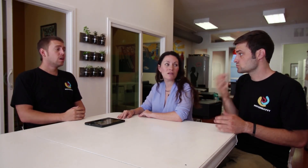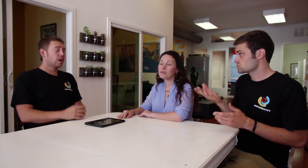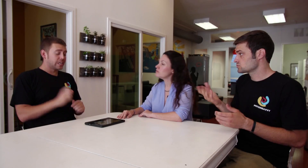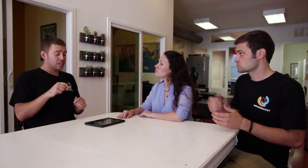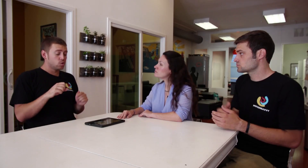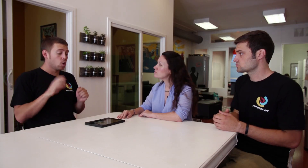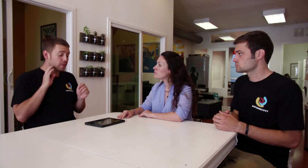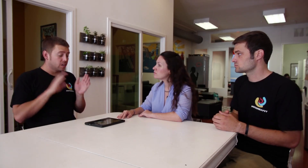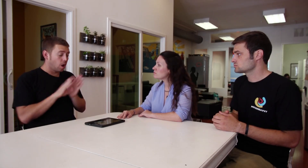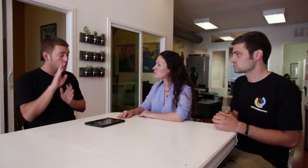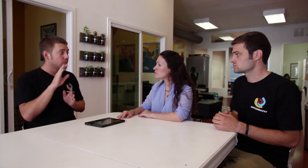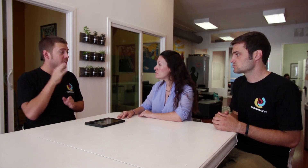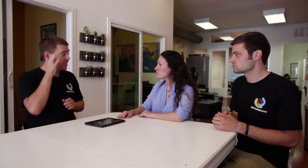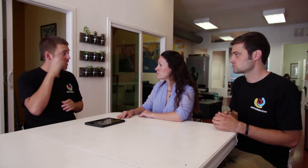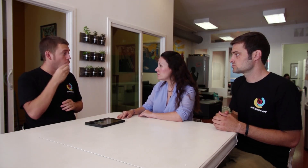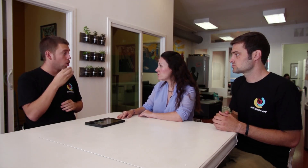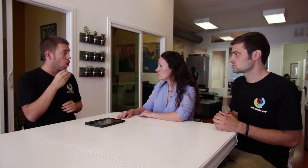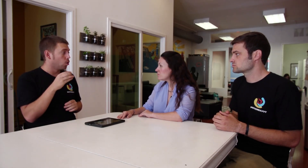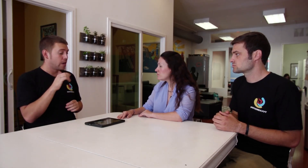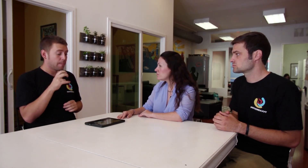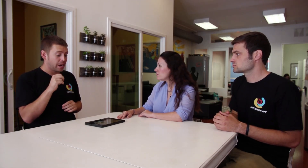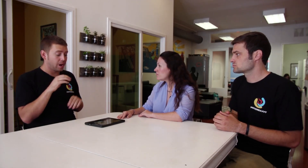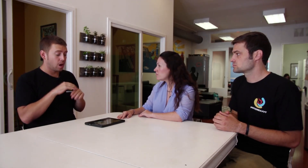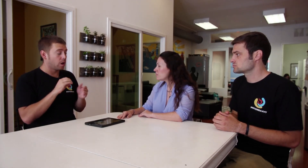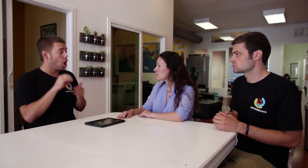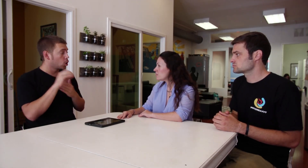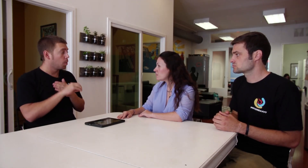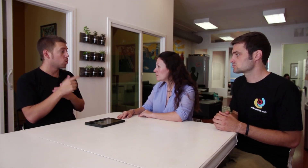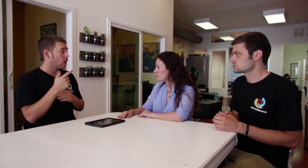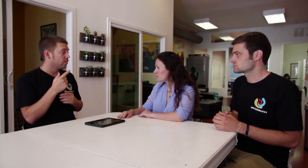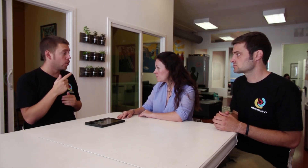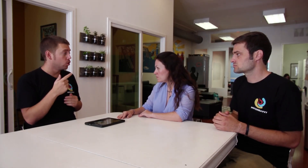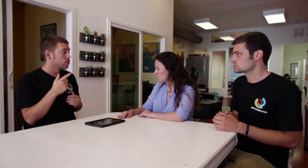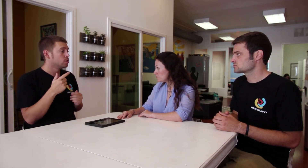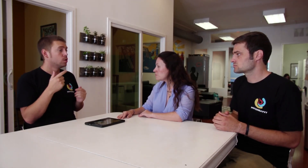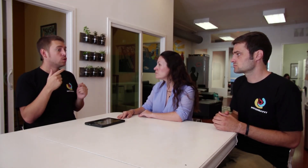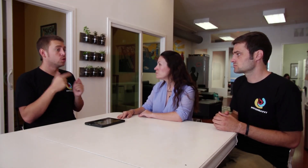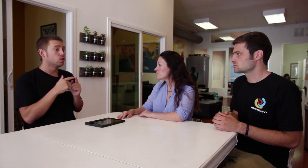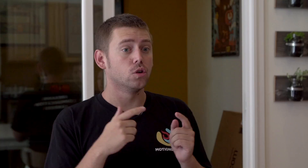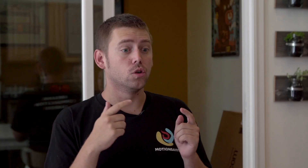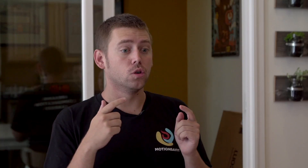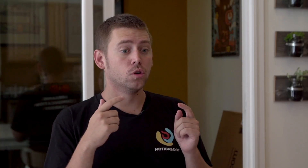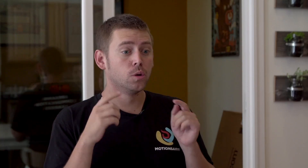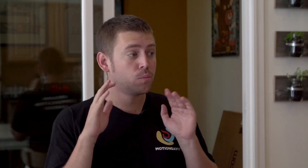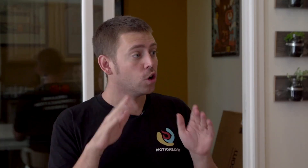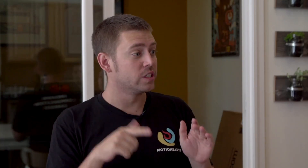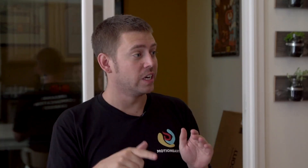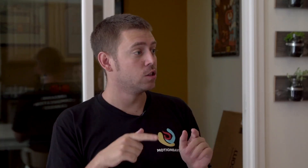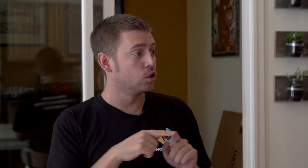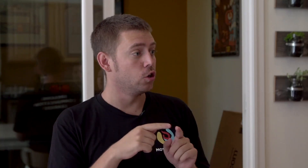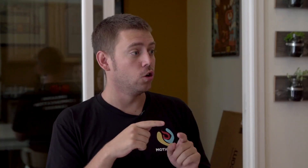Yes, we will be launching the Indiegogo campaign on October 21st to push this to